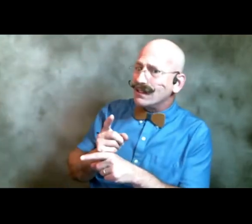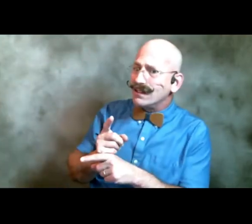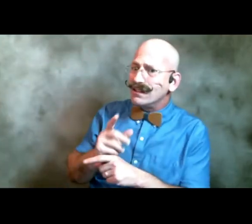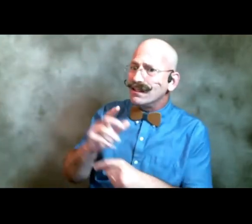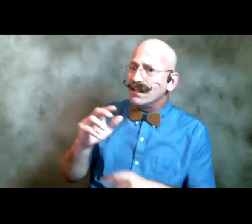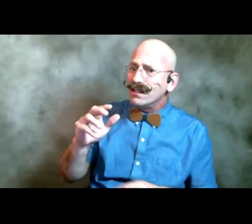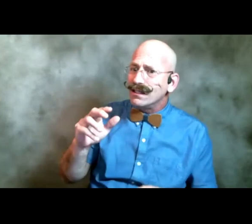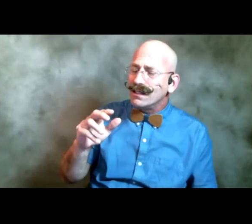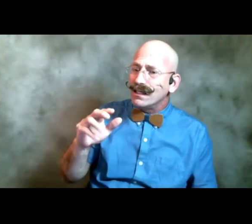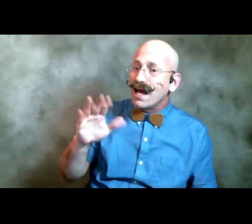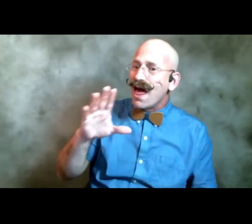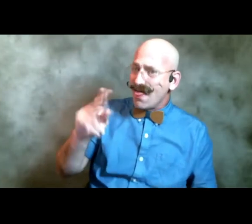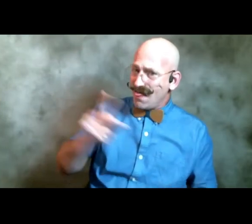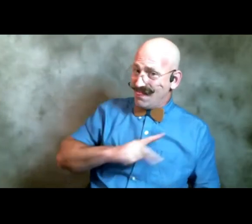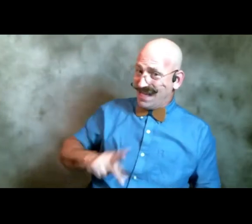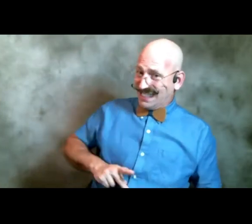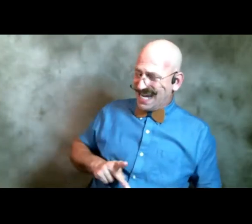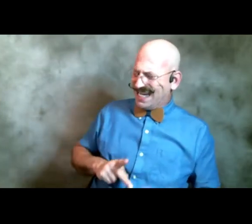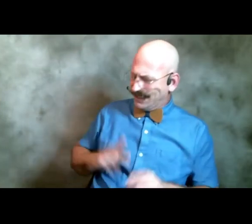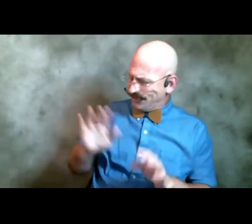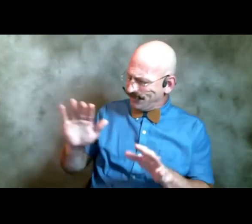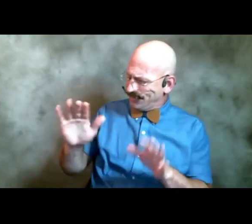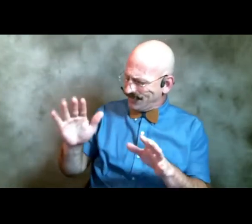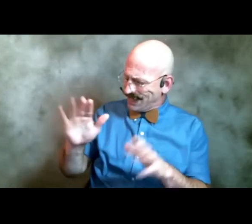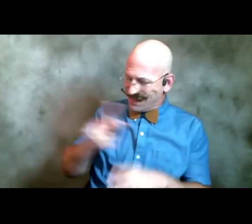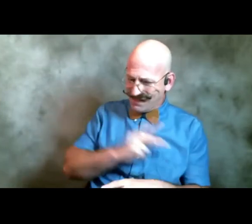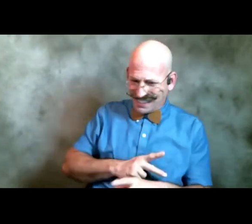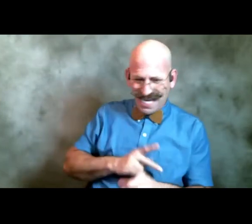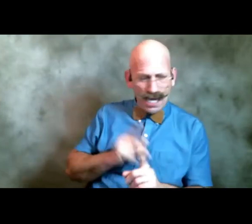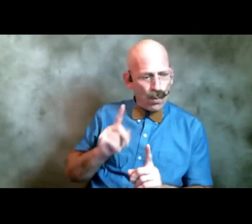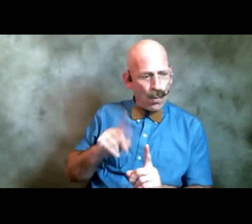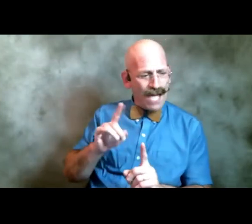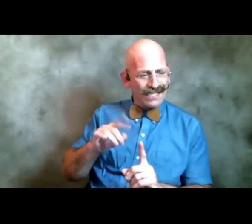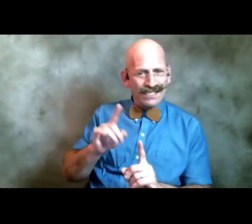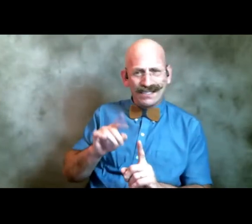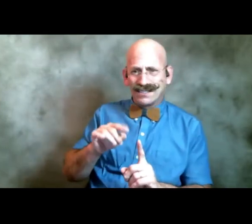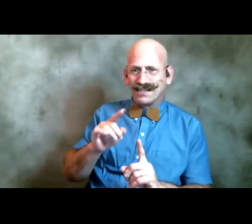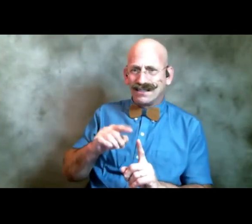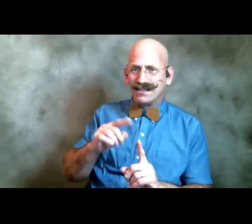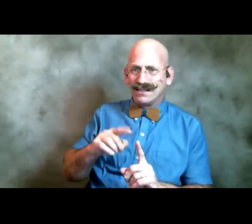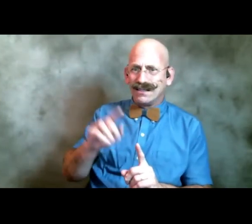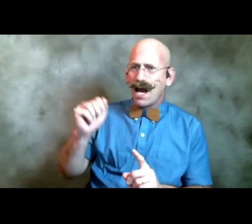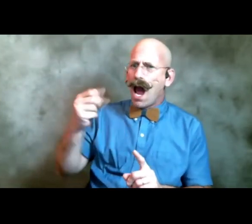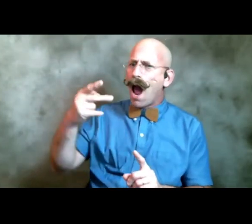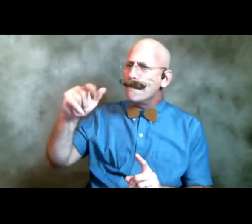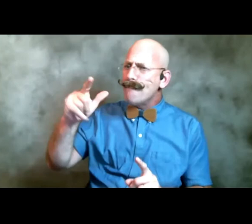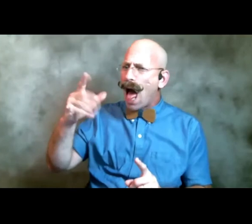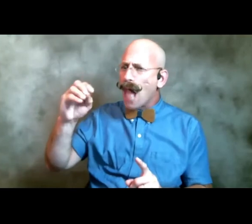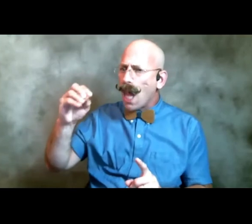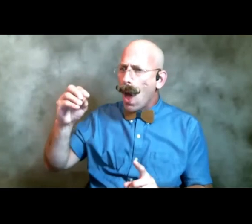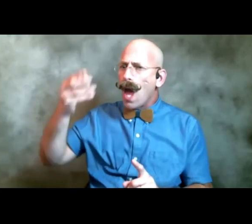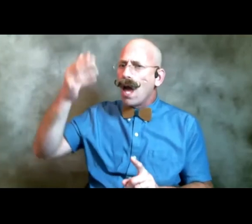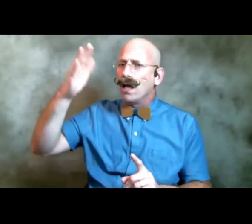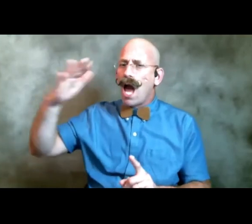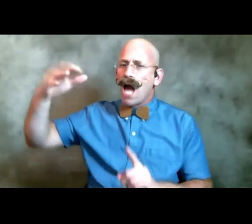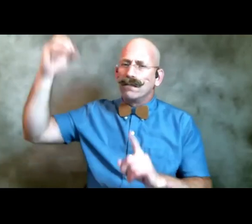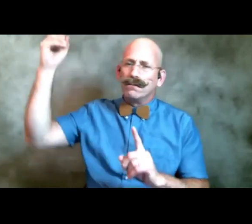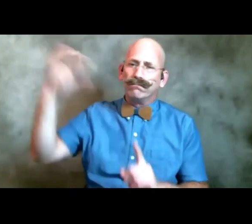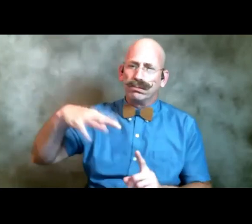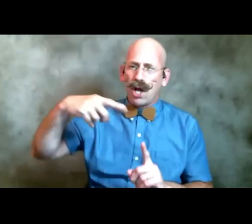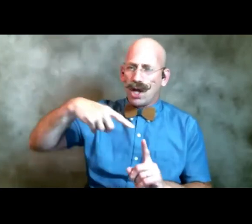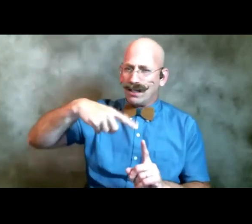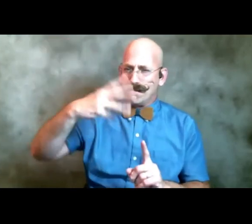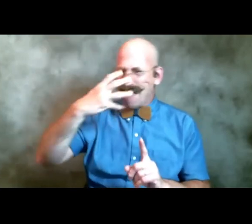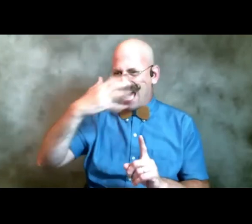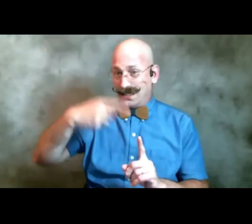the and and the king uh uh apollo uh was was displeased